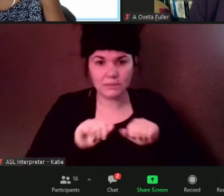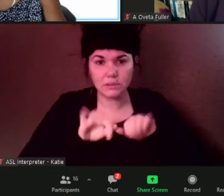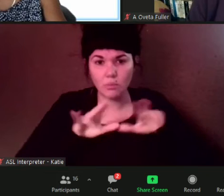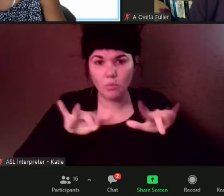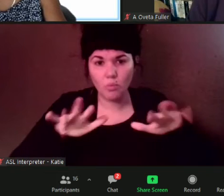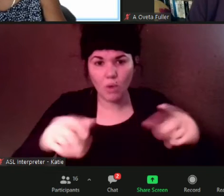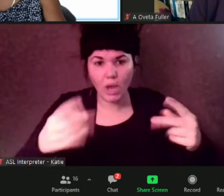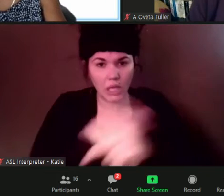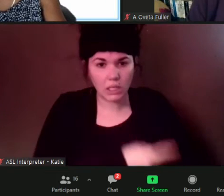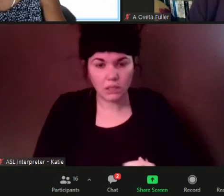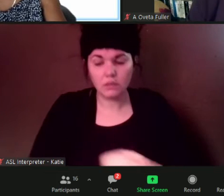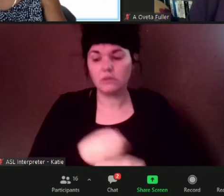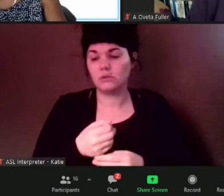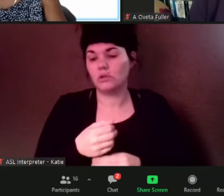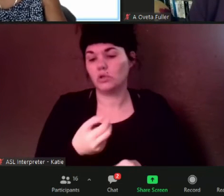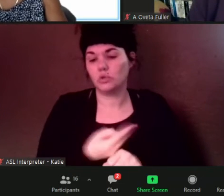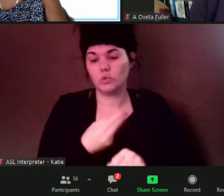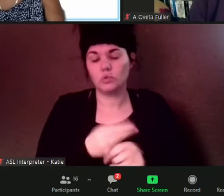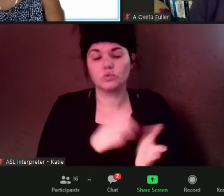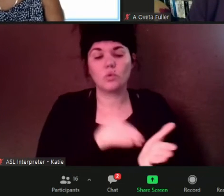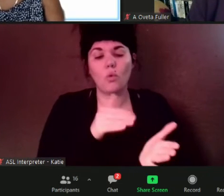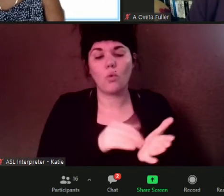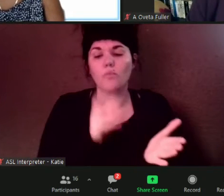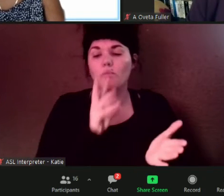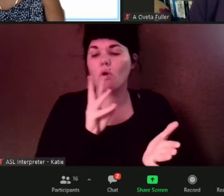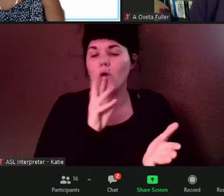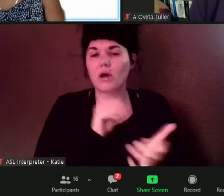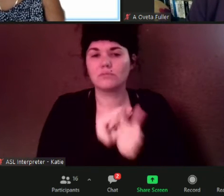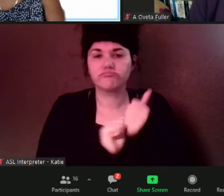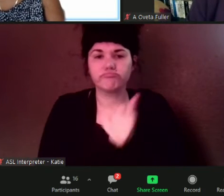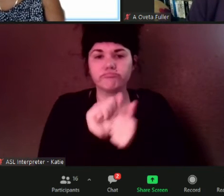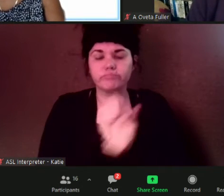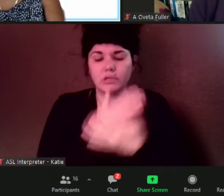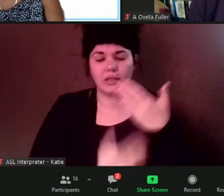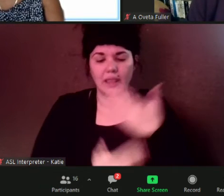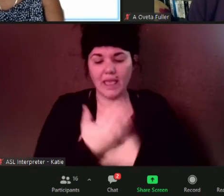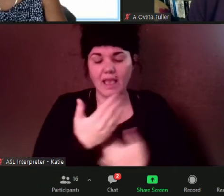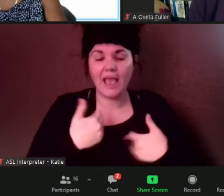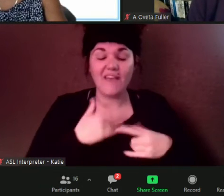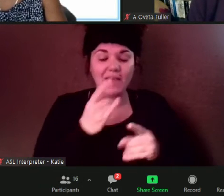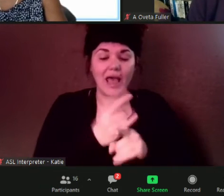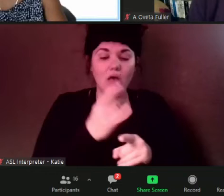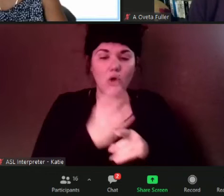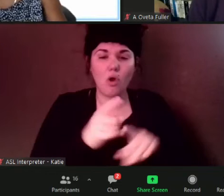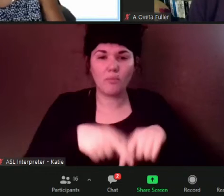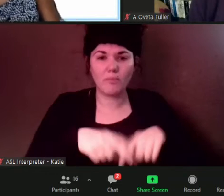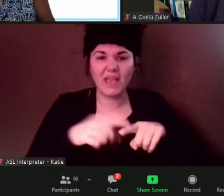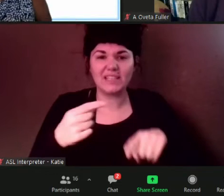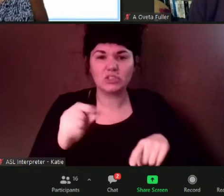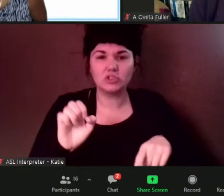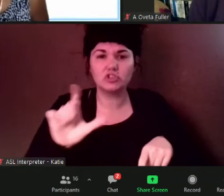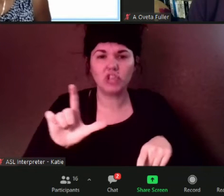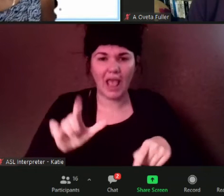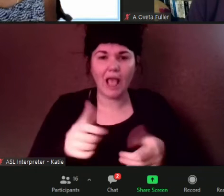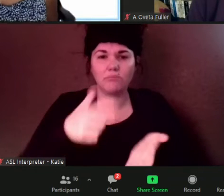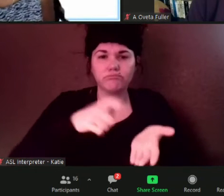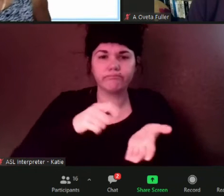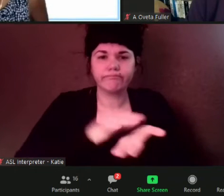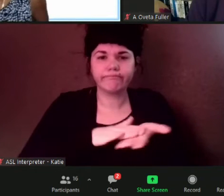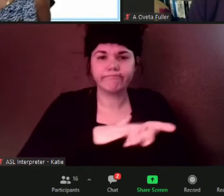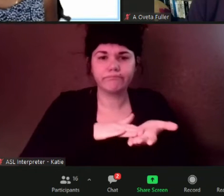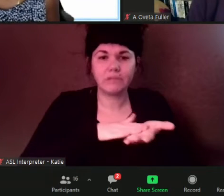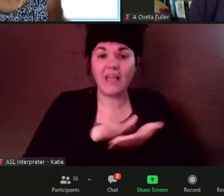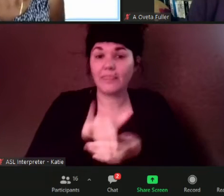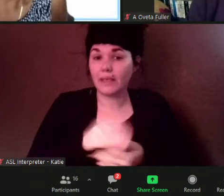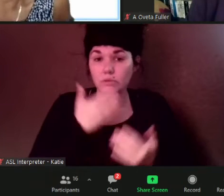hands a lot either with soap and water or one of the alcohol based gel rubs is perfectly good and lastly when kids are eligible for the vaccine